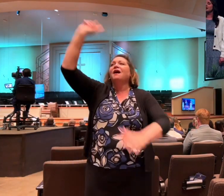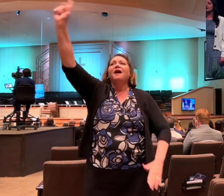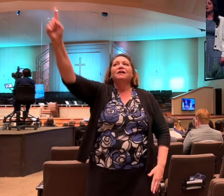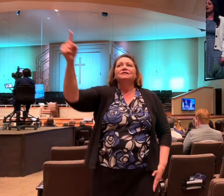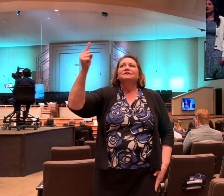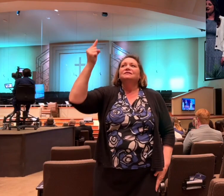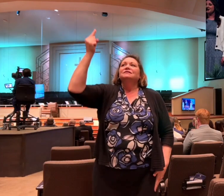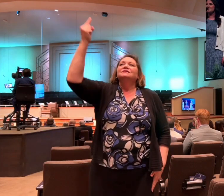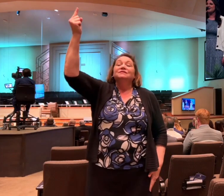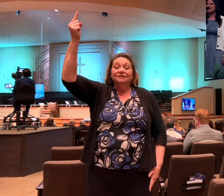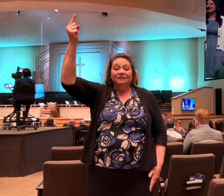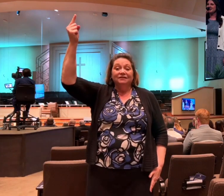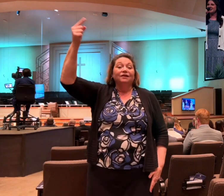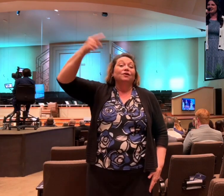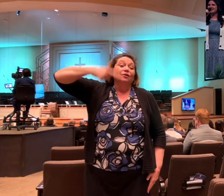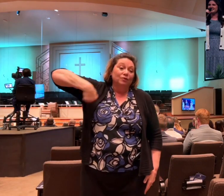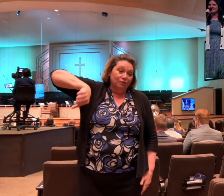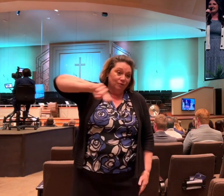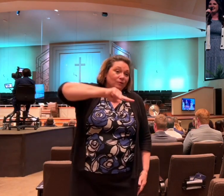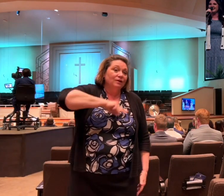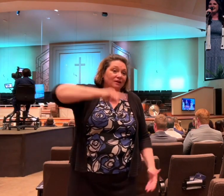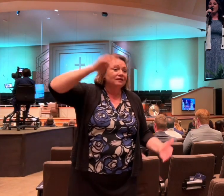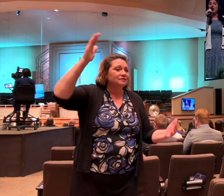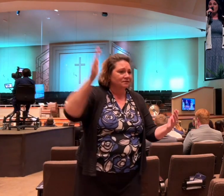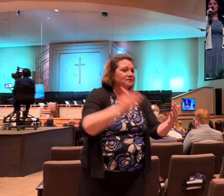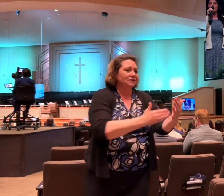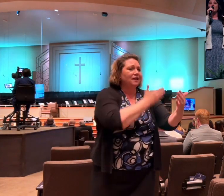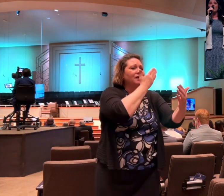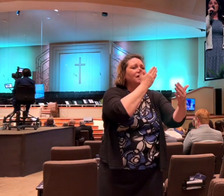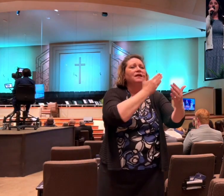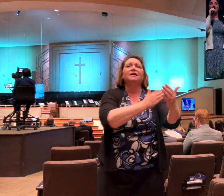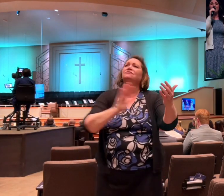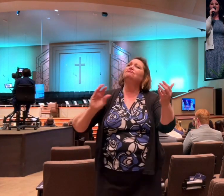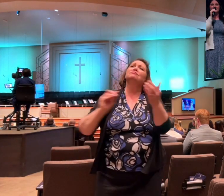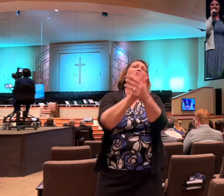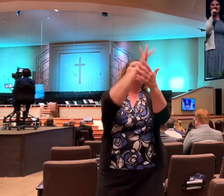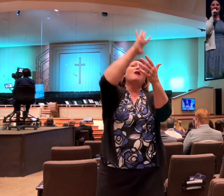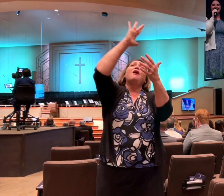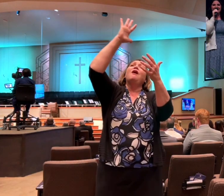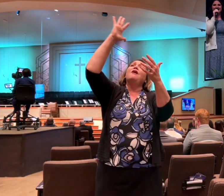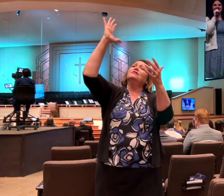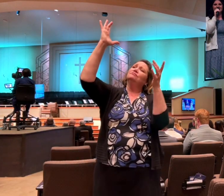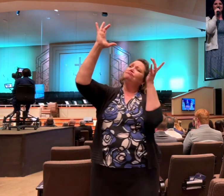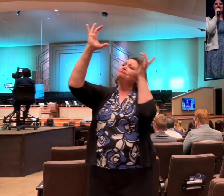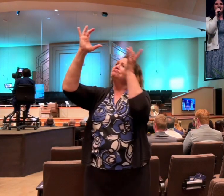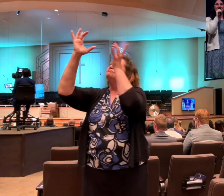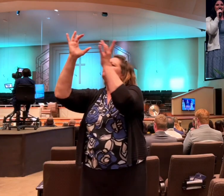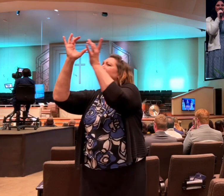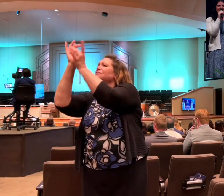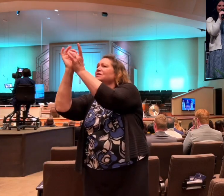will sing. Gloria to your